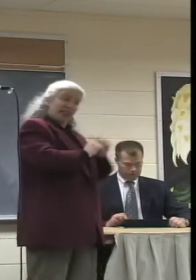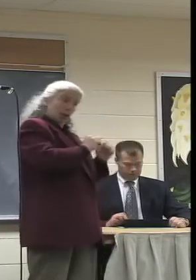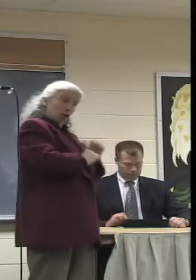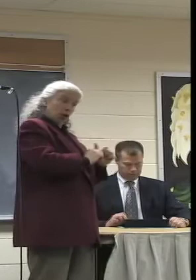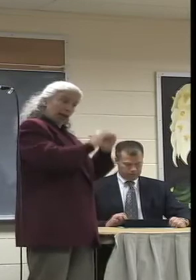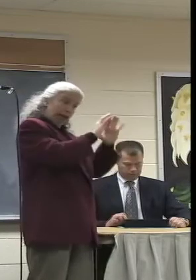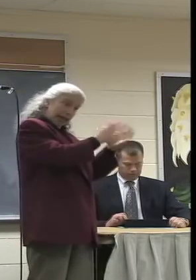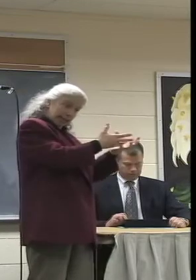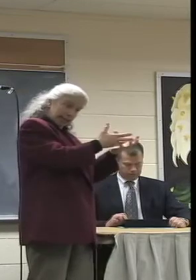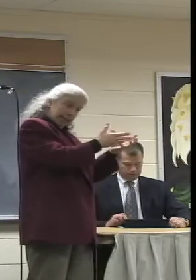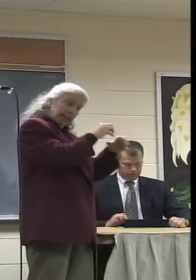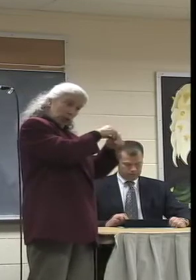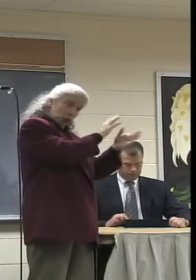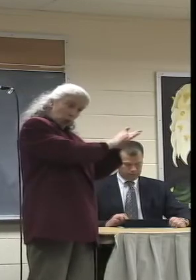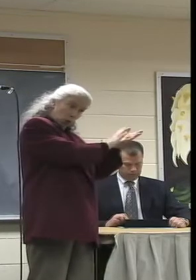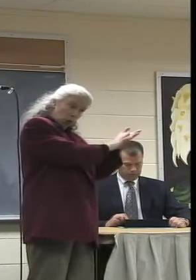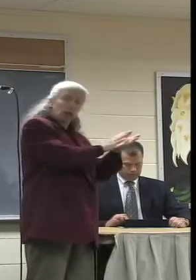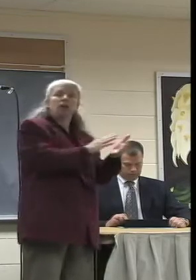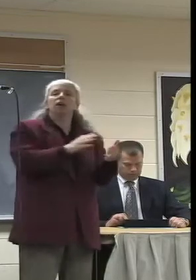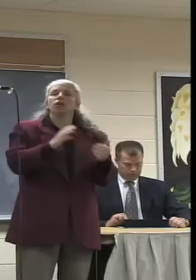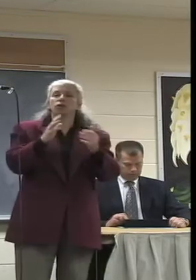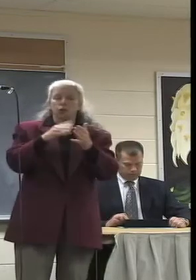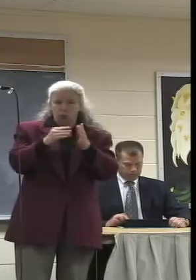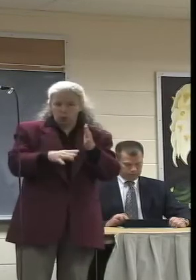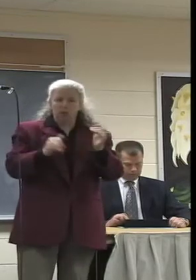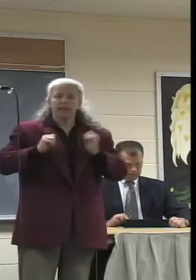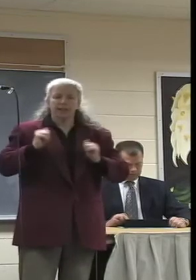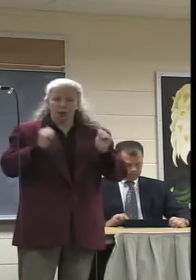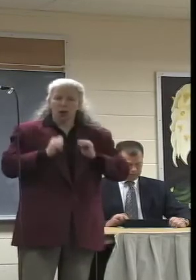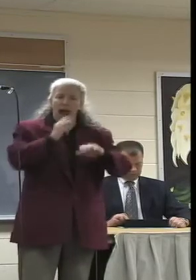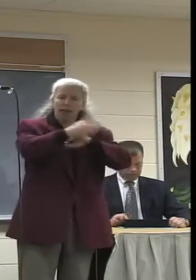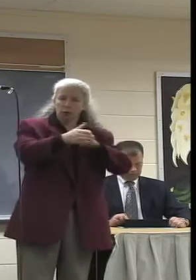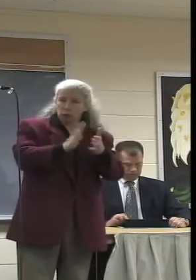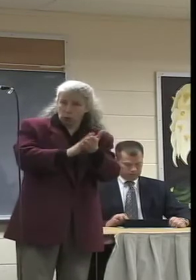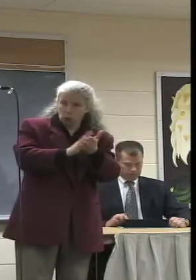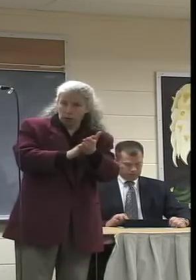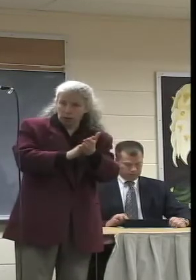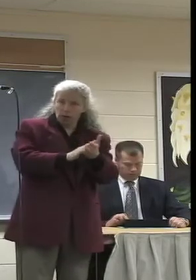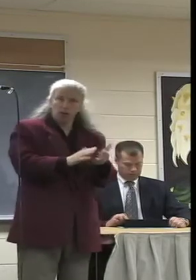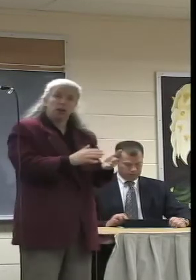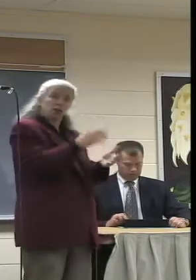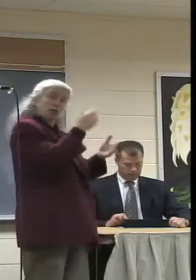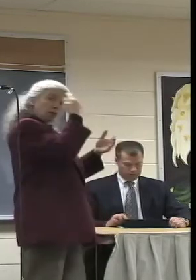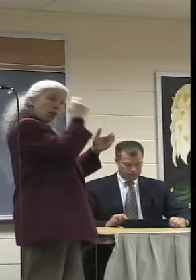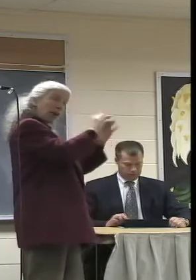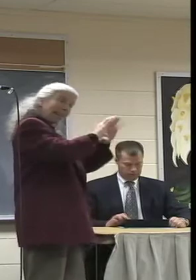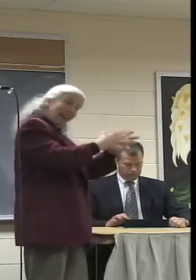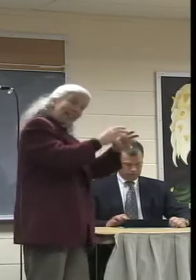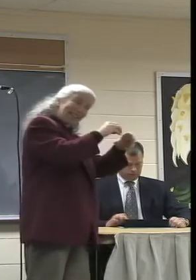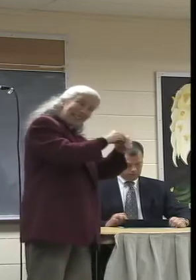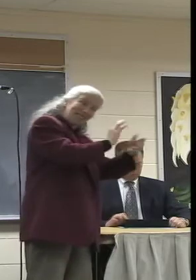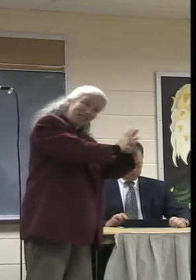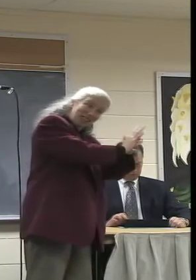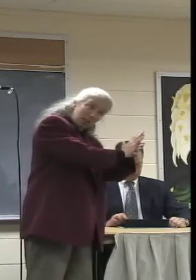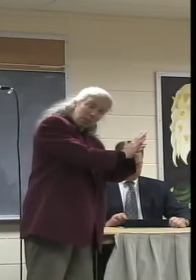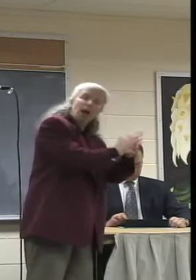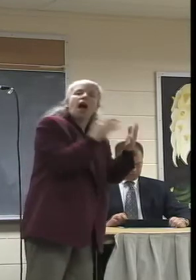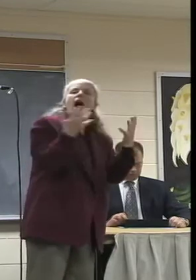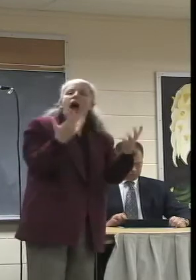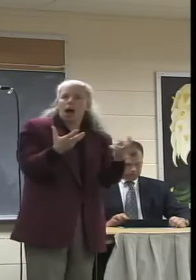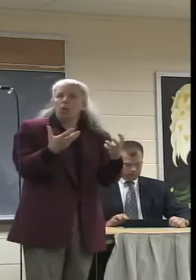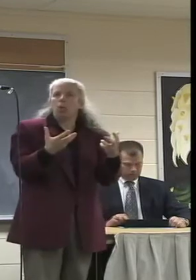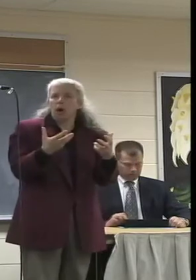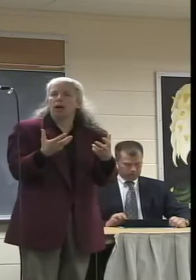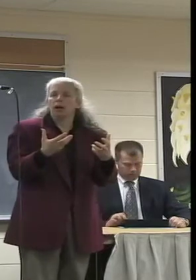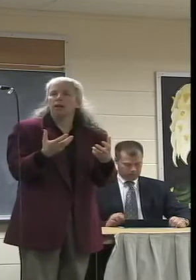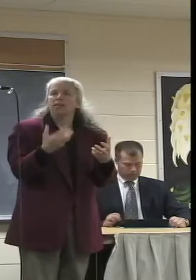classes into the student production program, which is extracurricular. We need what I would like to start something for as an after-school media coordinator who can